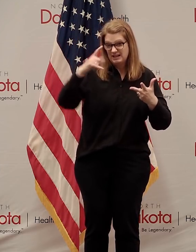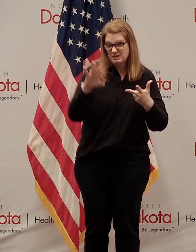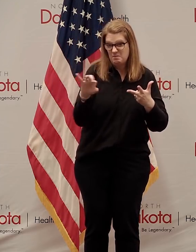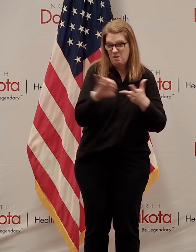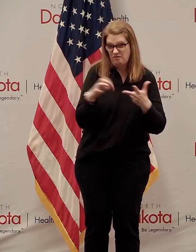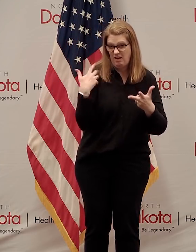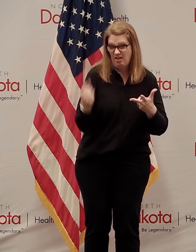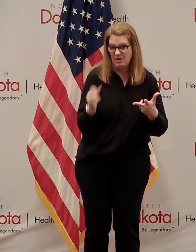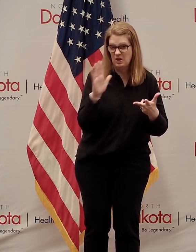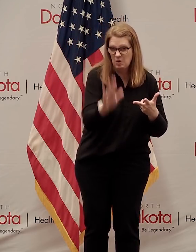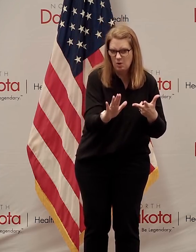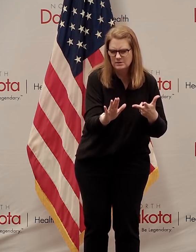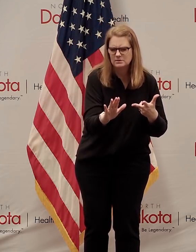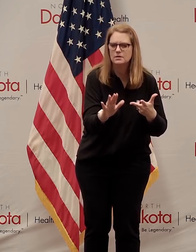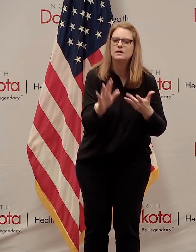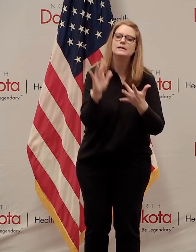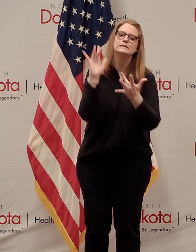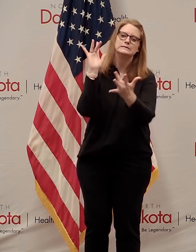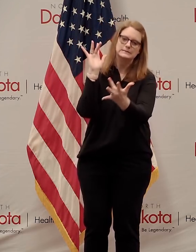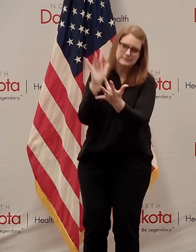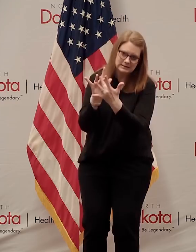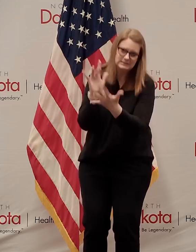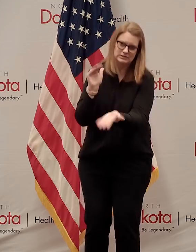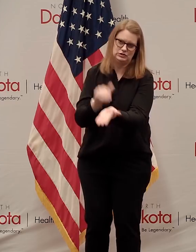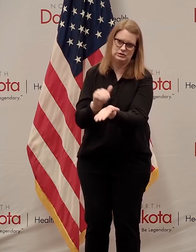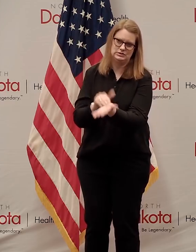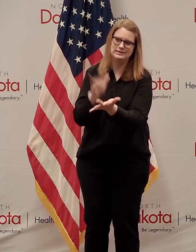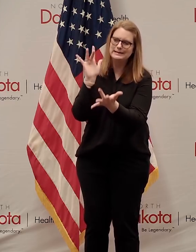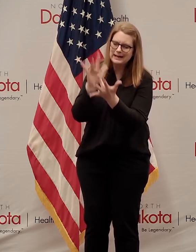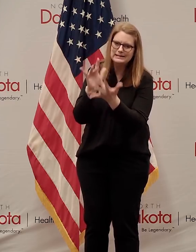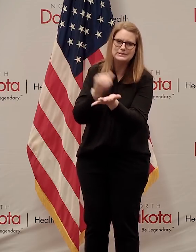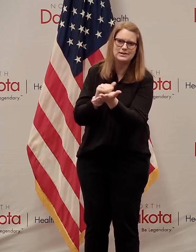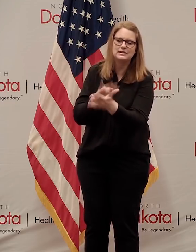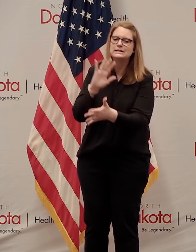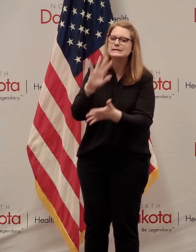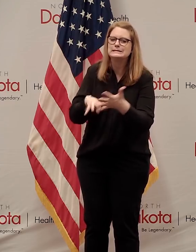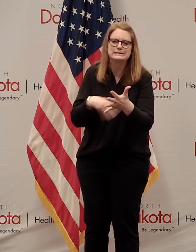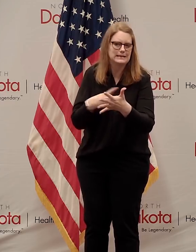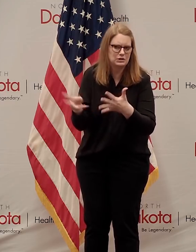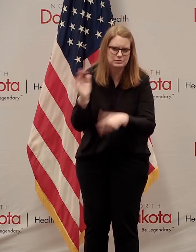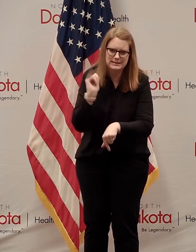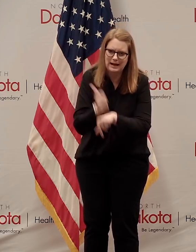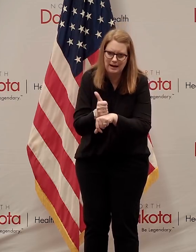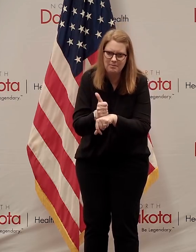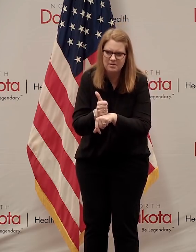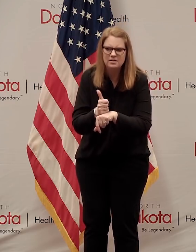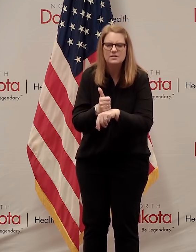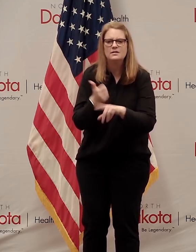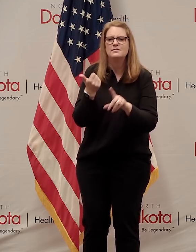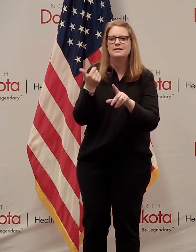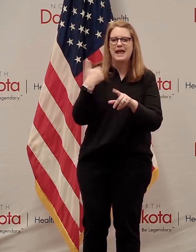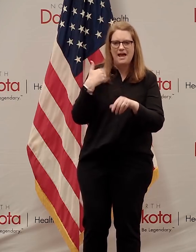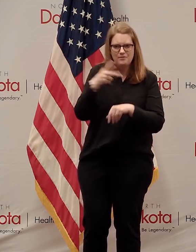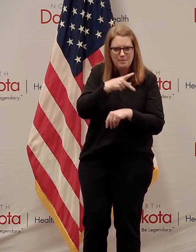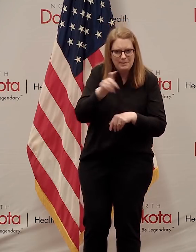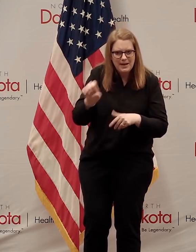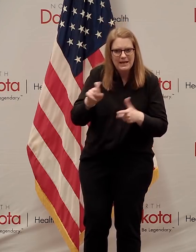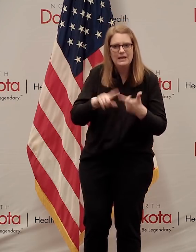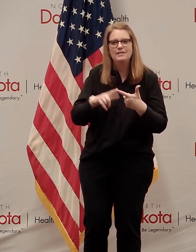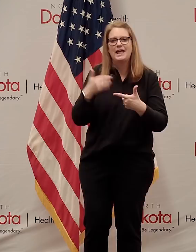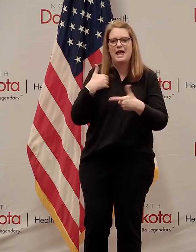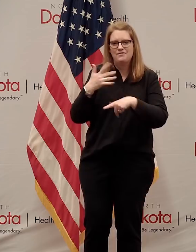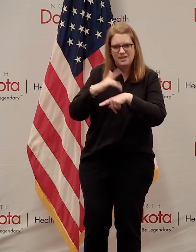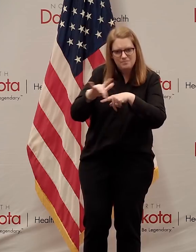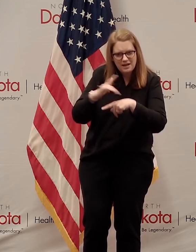We would urge you to contact your provider and get those scheduled. They have the capacity. They've got the PPE. They've got the hospital